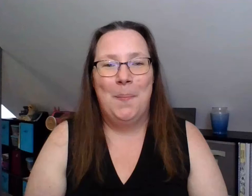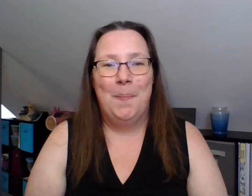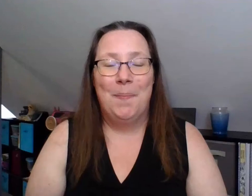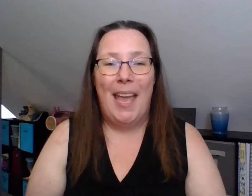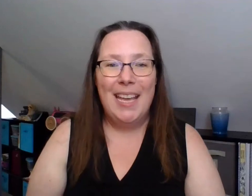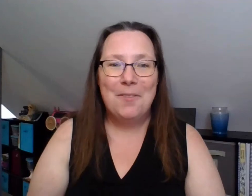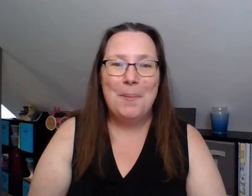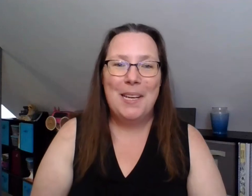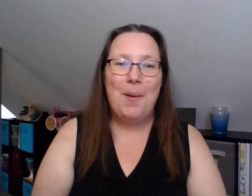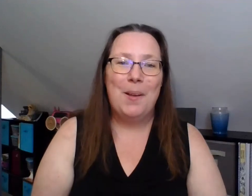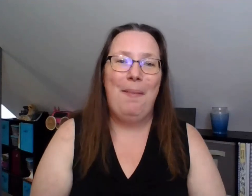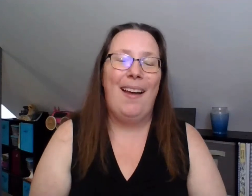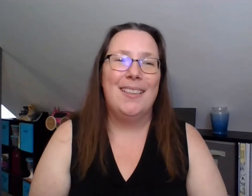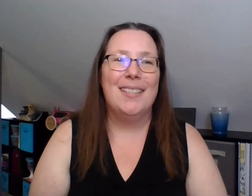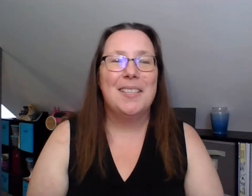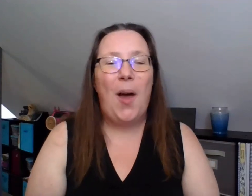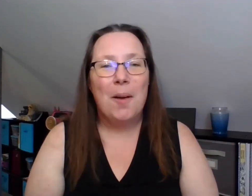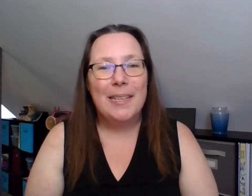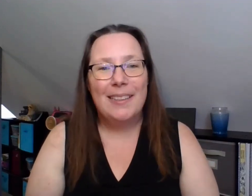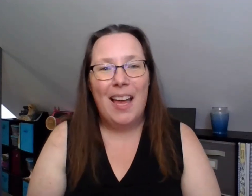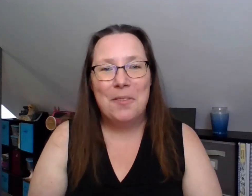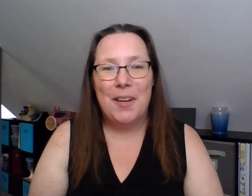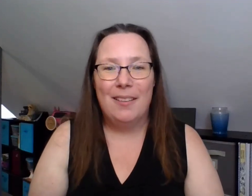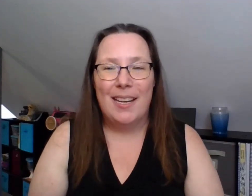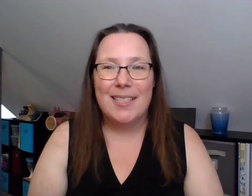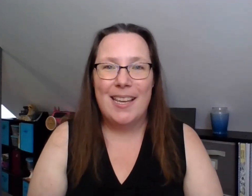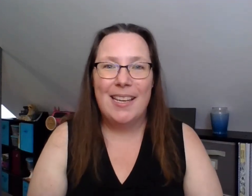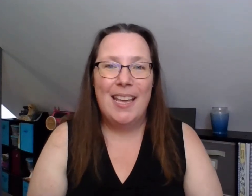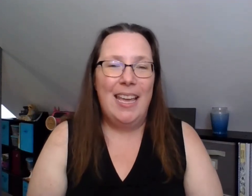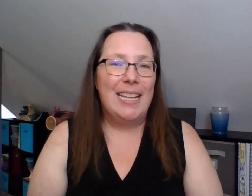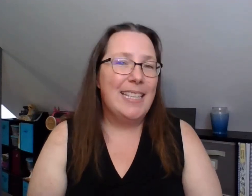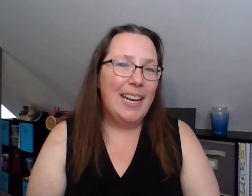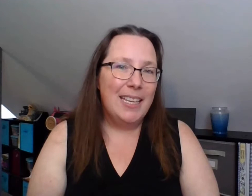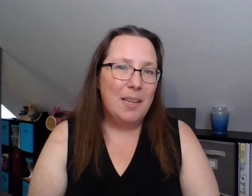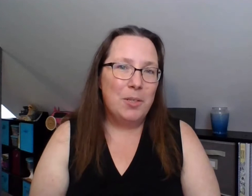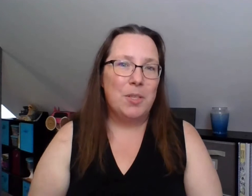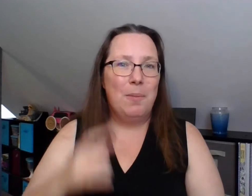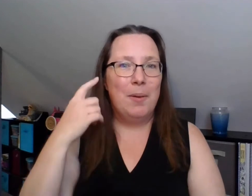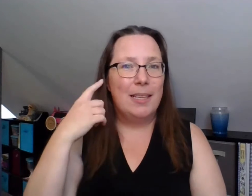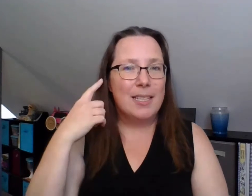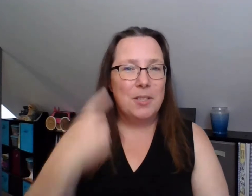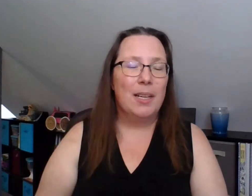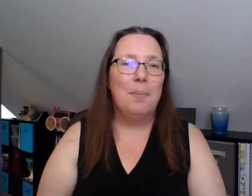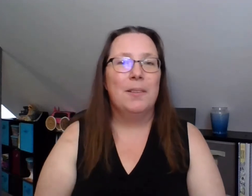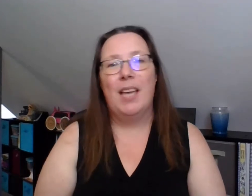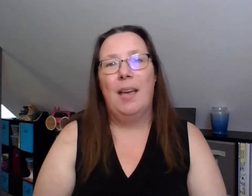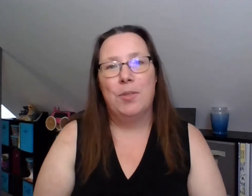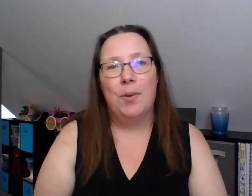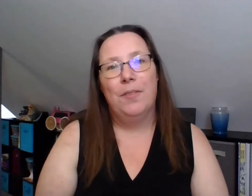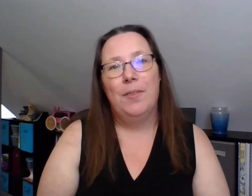Hey everybody, welcome back. This is the harmony line for Now Let Us Sing. It's not in the hymnal, so you may want to listen to it a couple of times, or if you